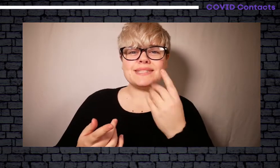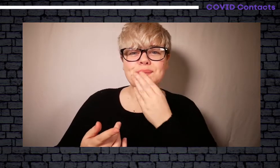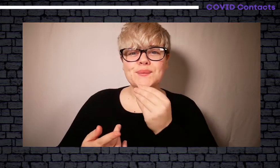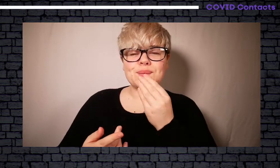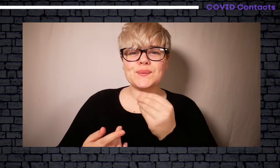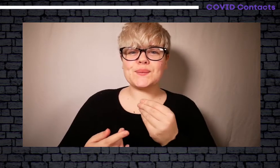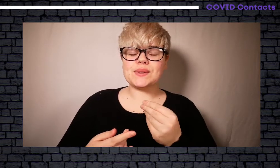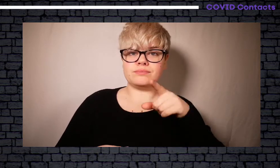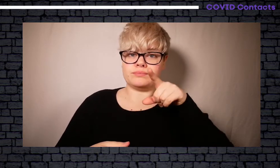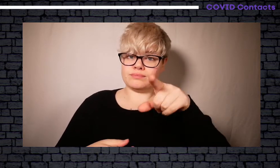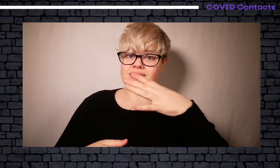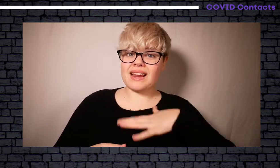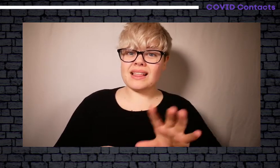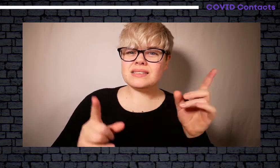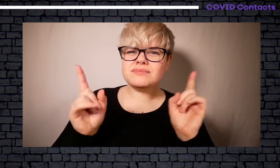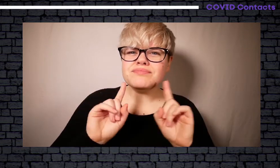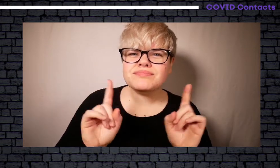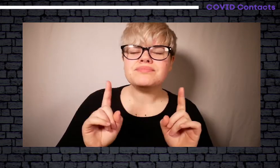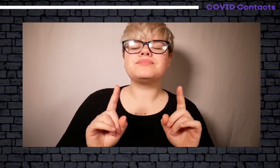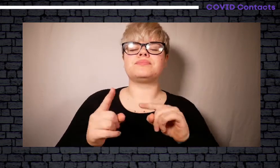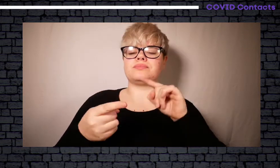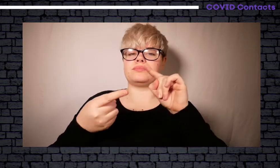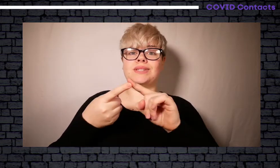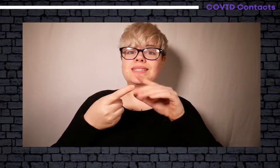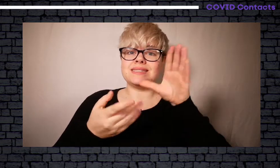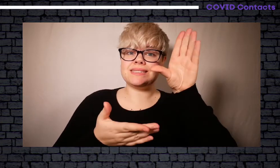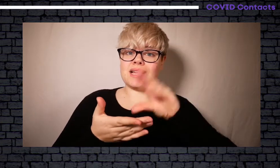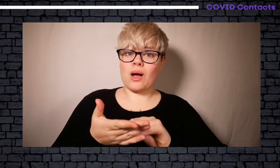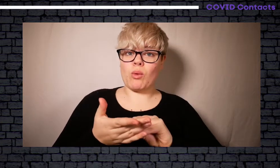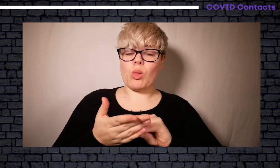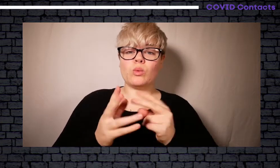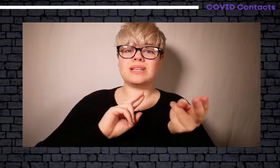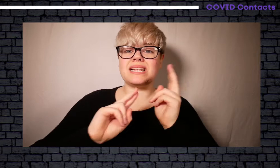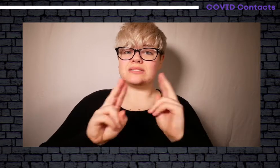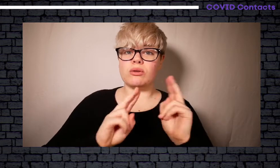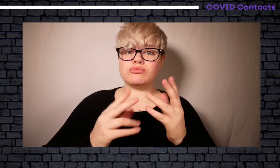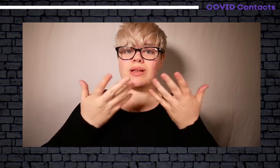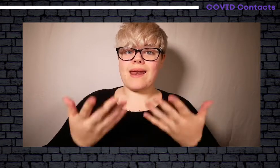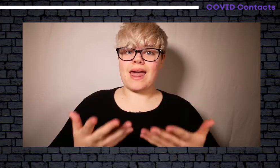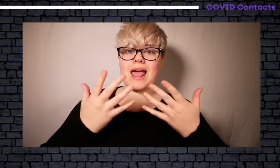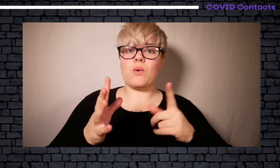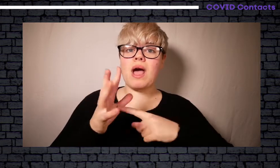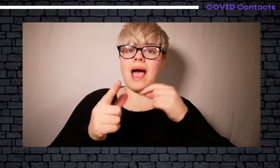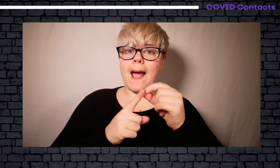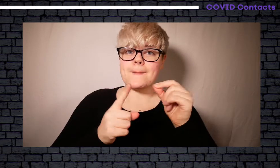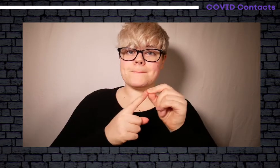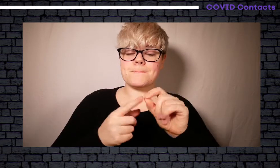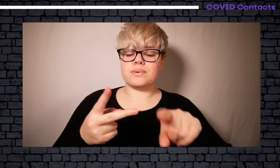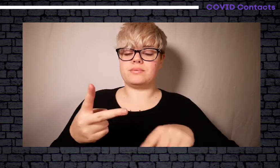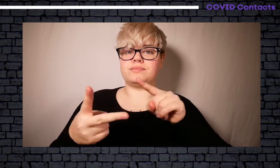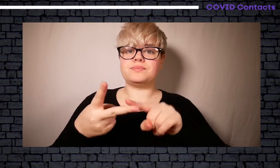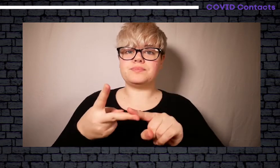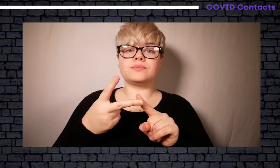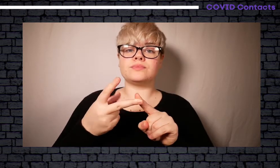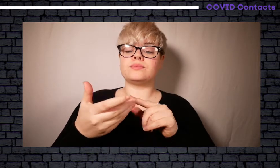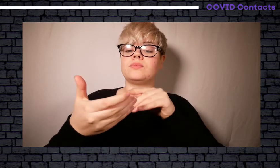is free and easy to use, you just need to download the Interpreter Now app.